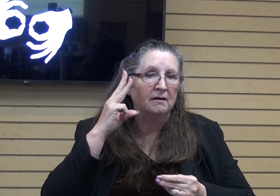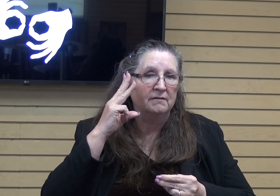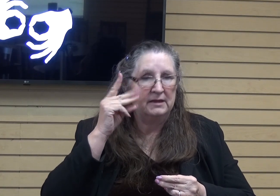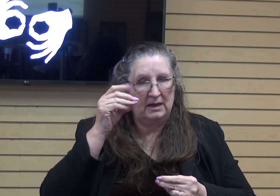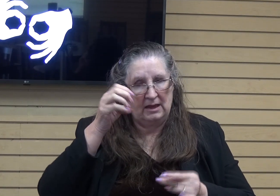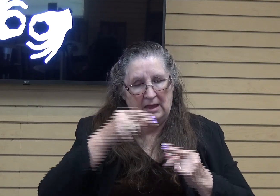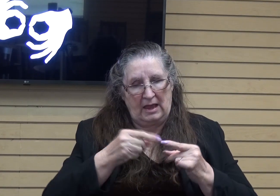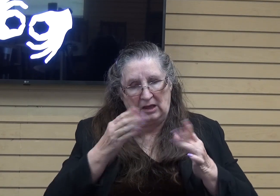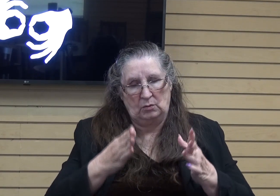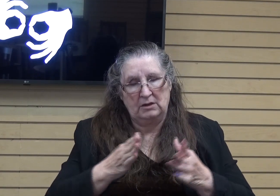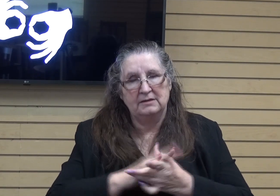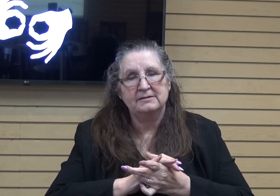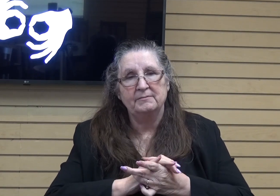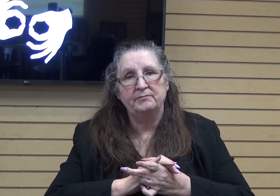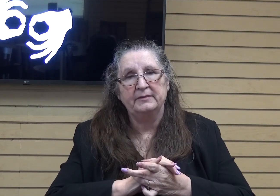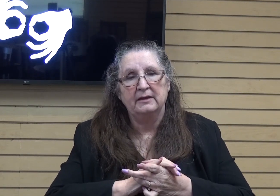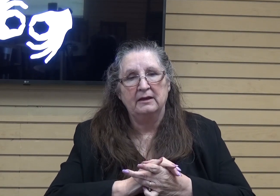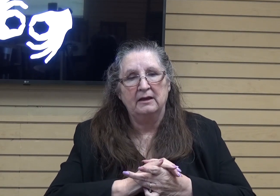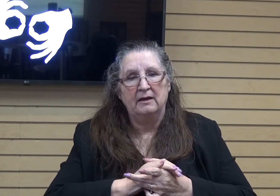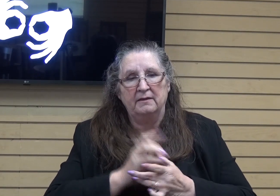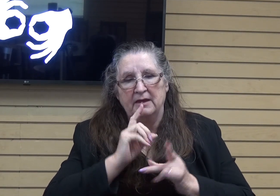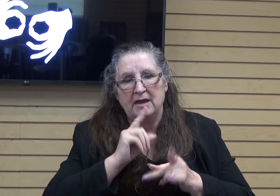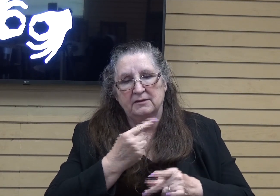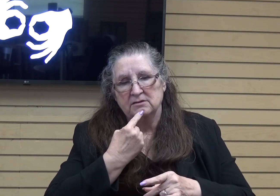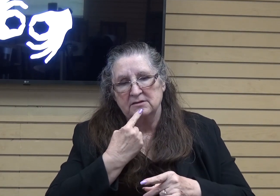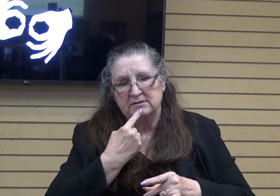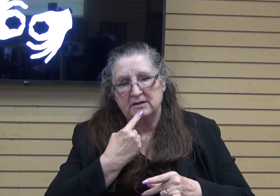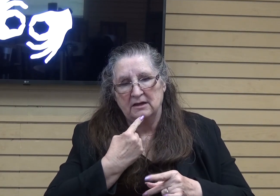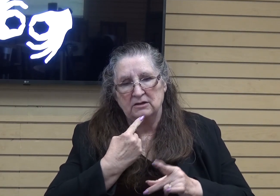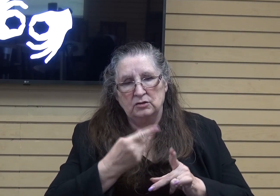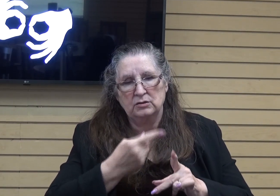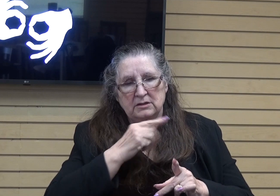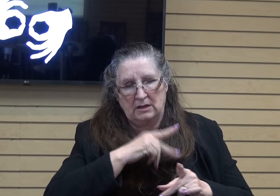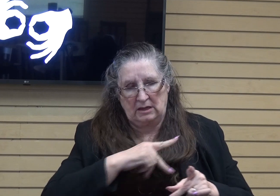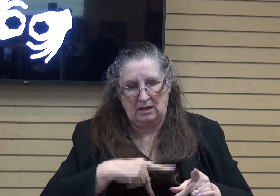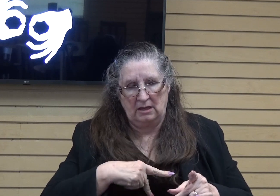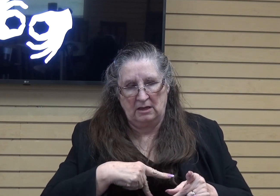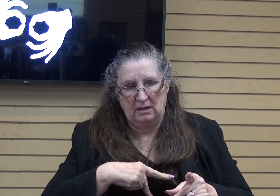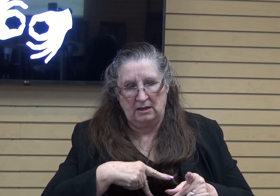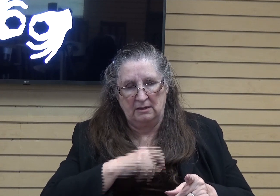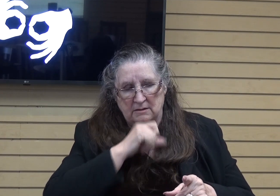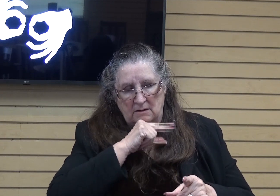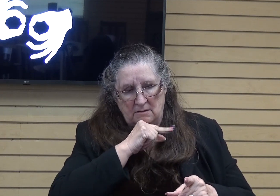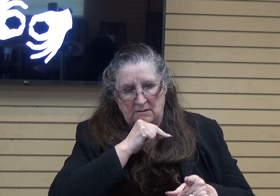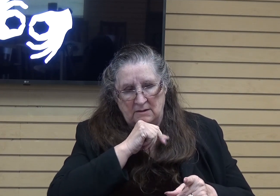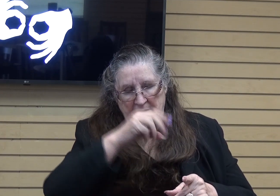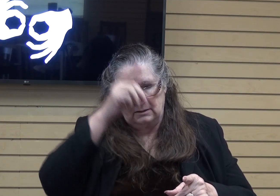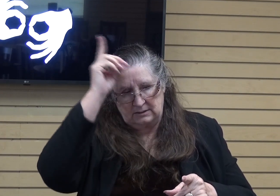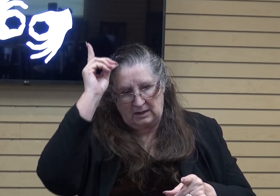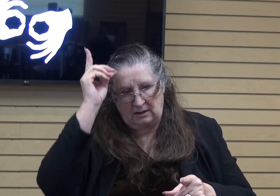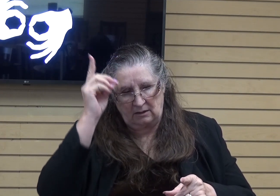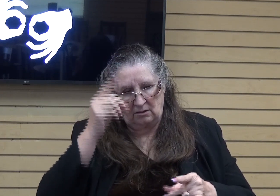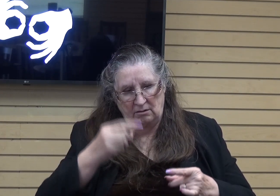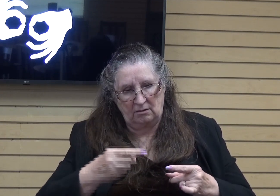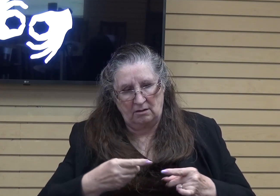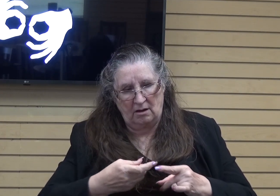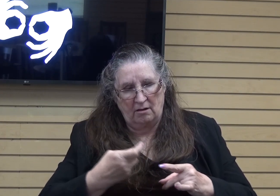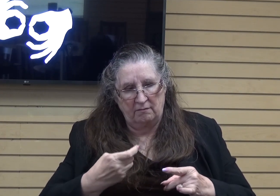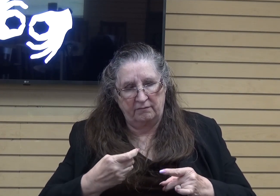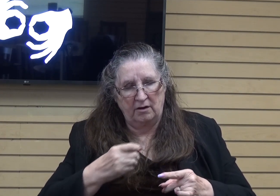It says, Then they answered and said before the king, Daniel, who is one of the exiles from Judah, pays no attention